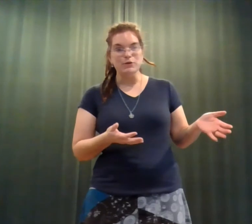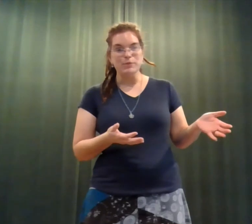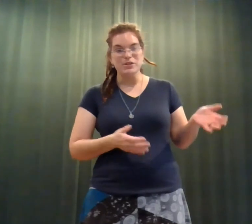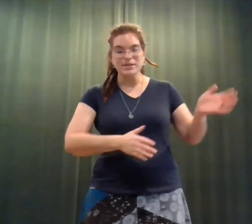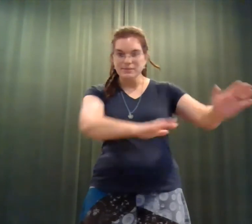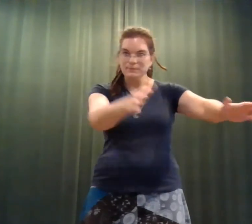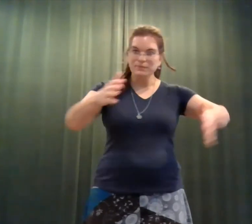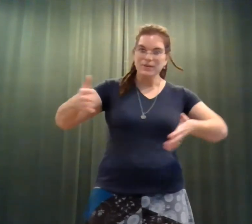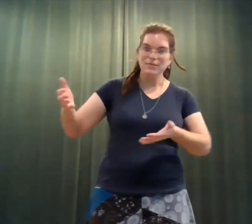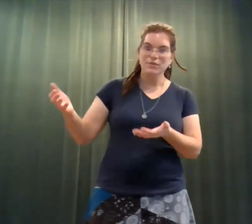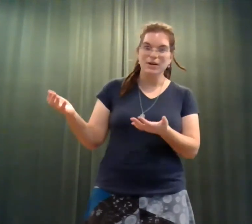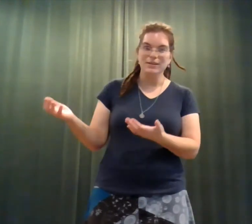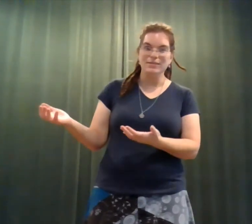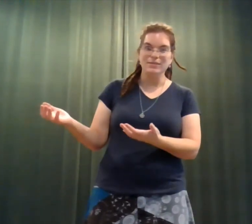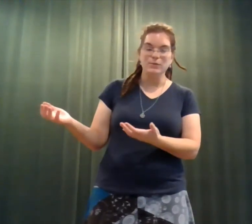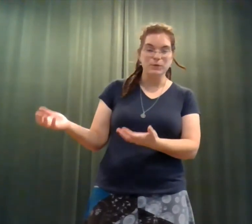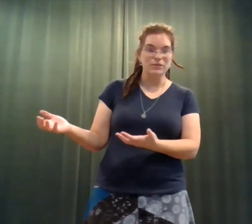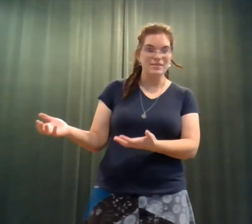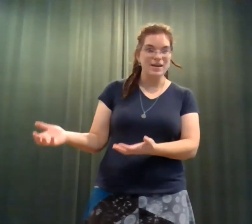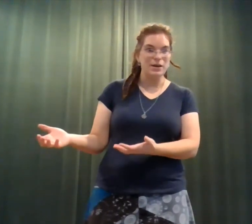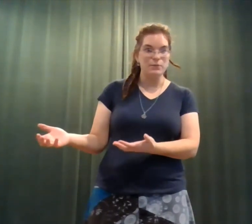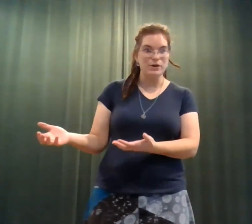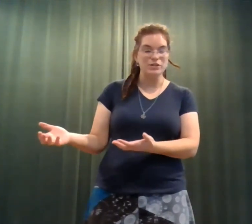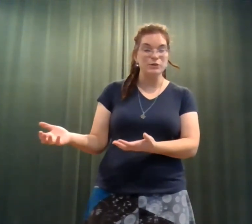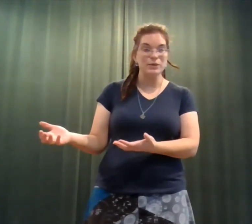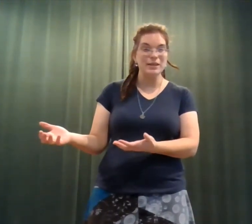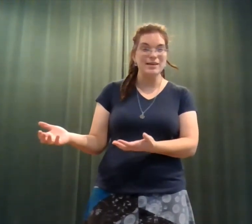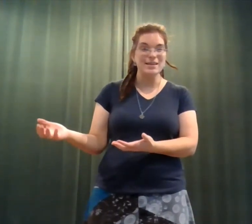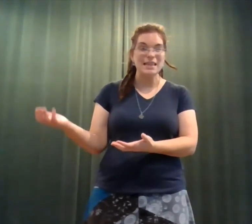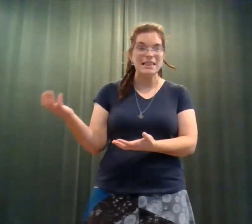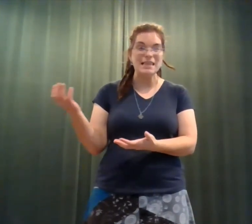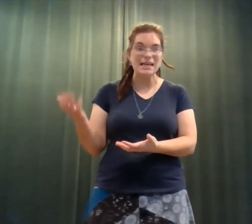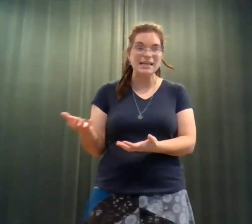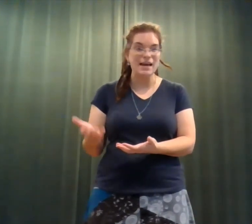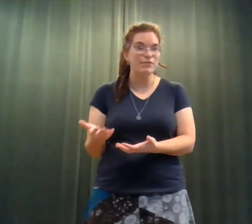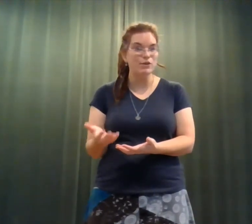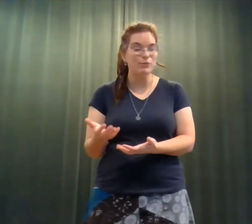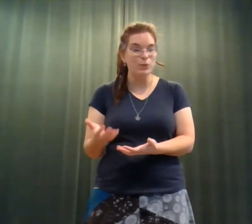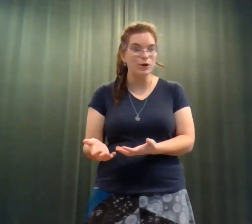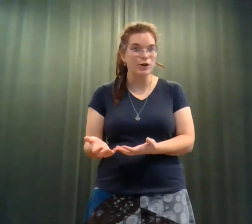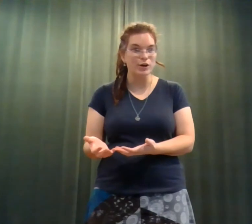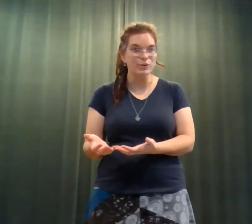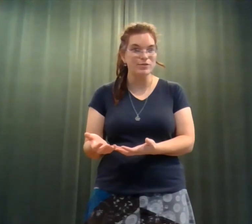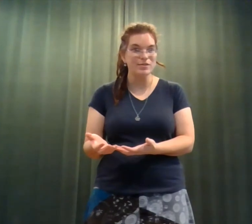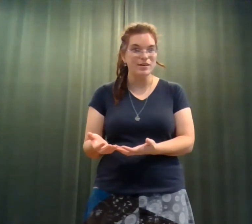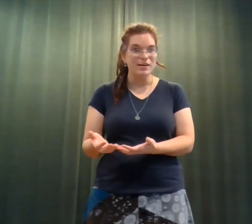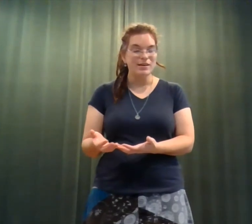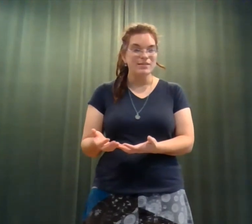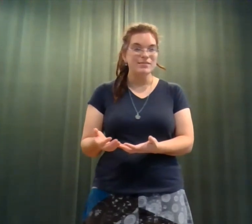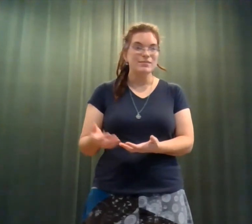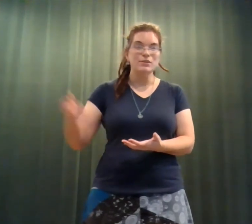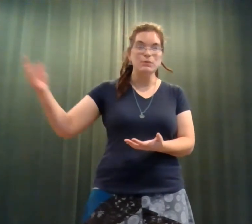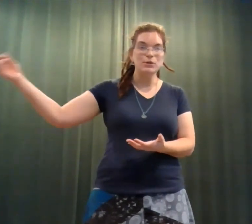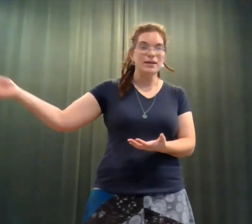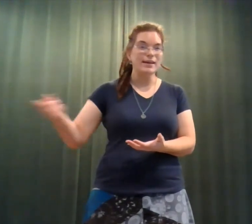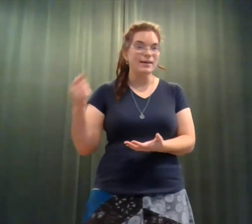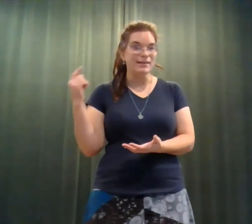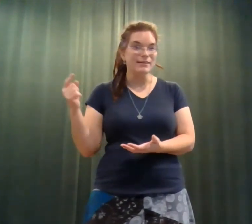first project, started to build the second project, and realized they didn't have enough workers commuting in